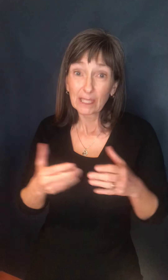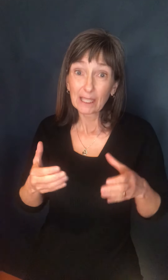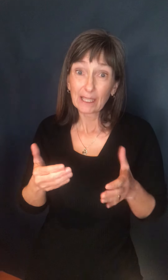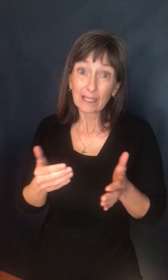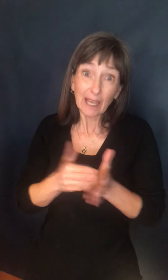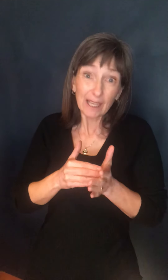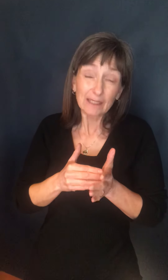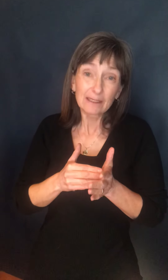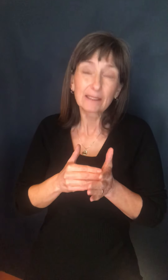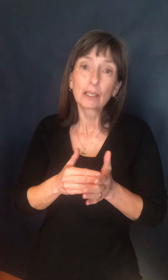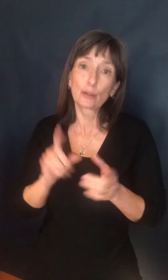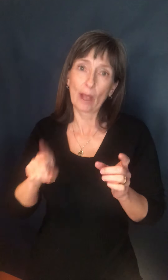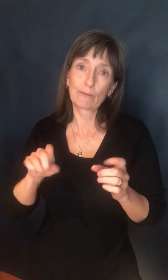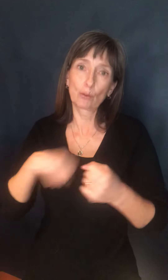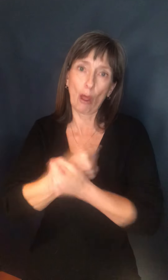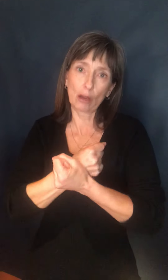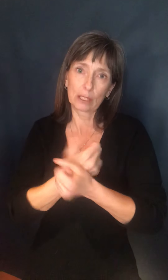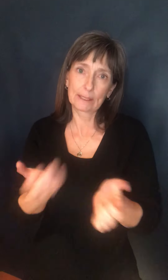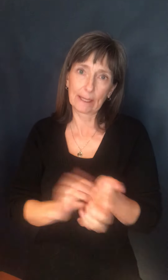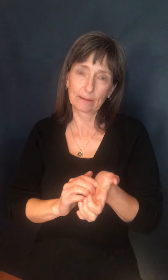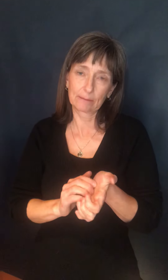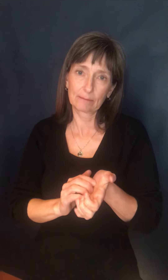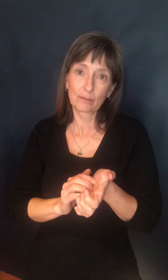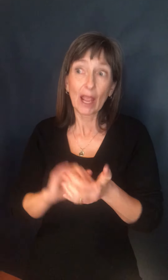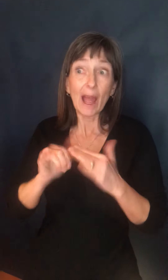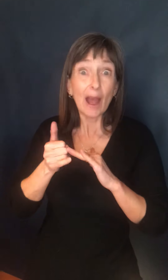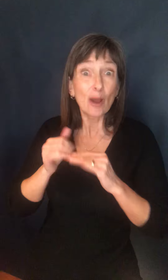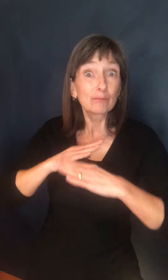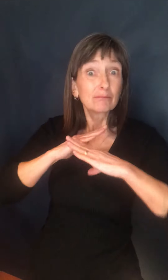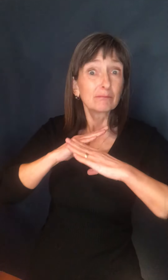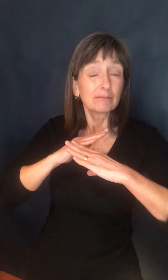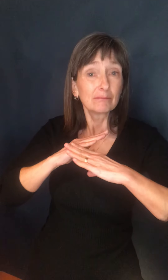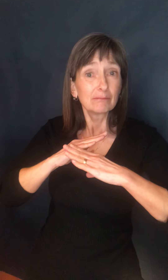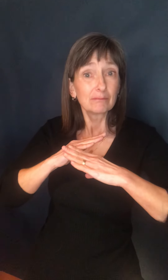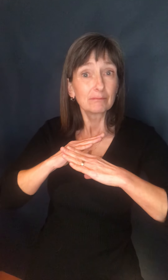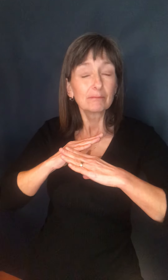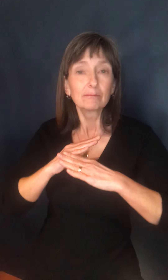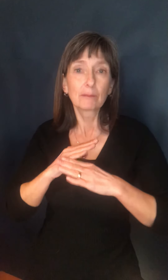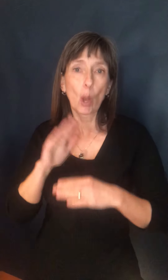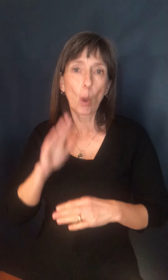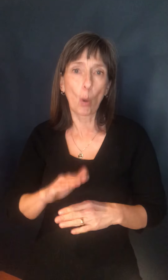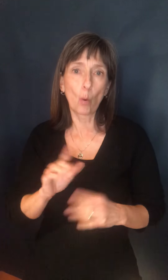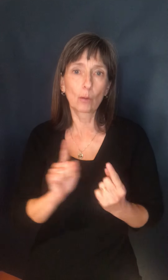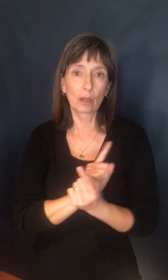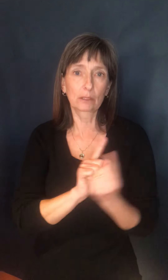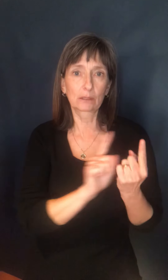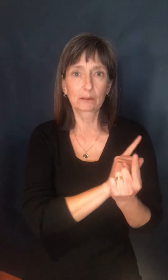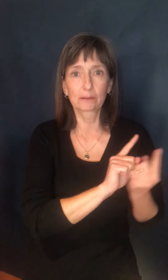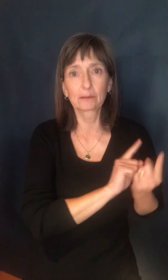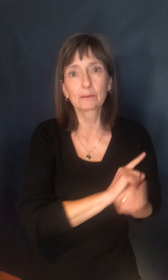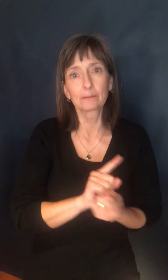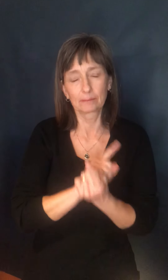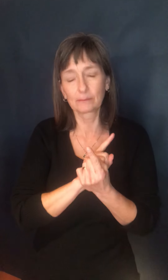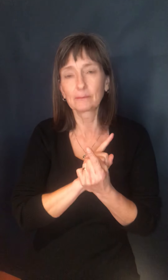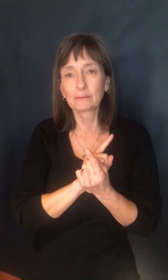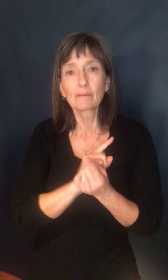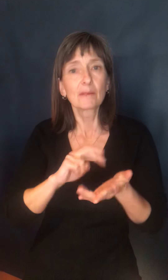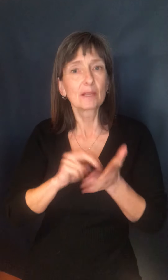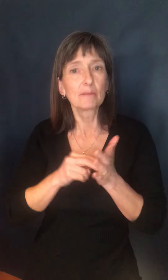So the key to preventing another outbreak is for everyone to keep their contacts low. When we do this, the virus does not have the chance to spread as